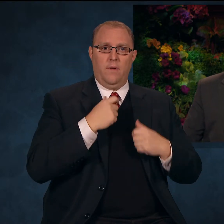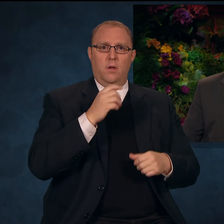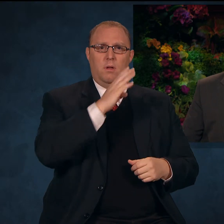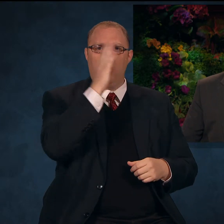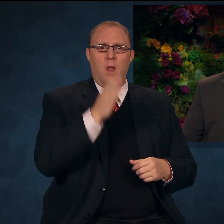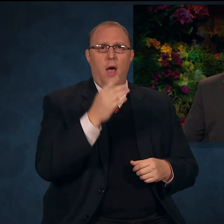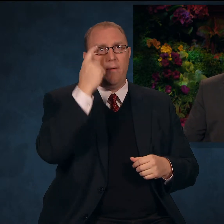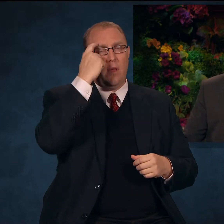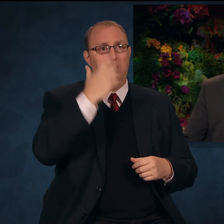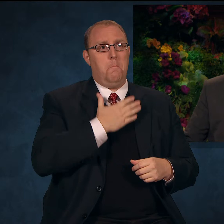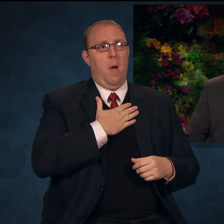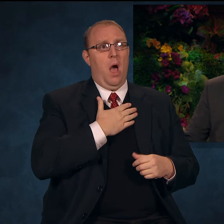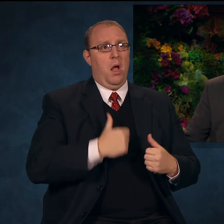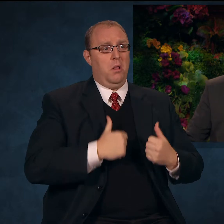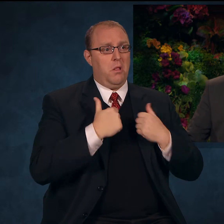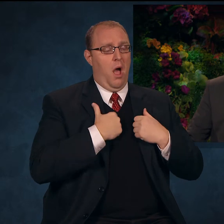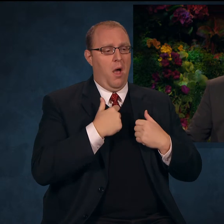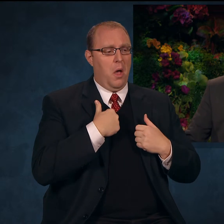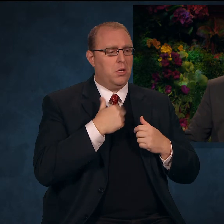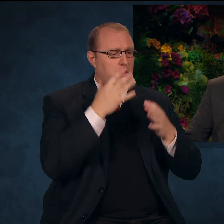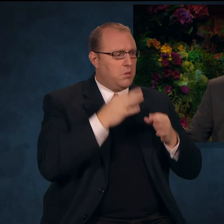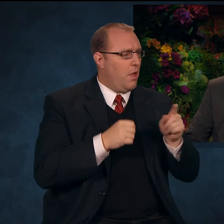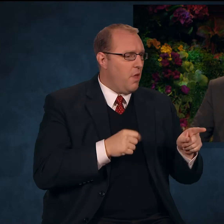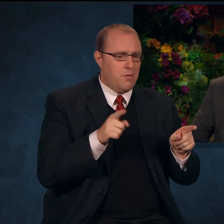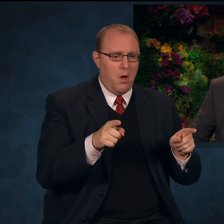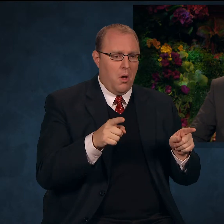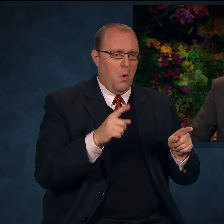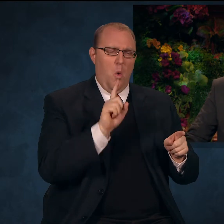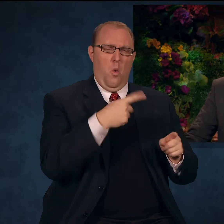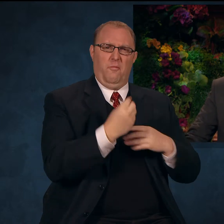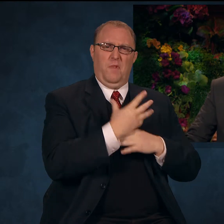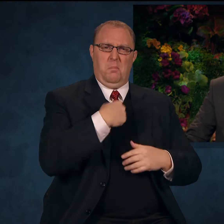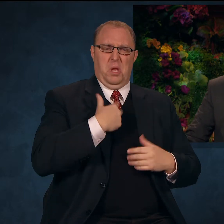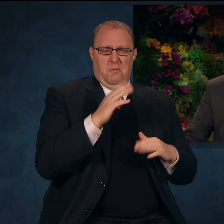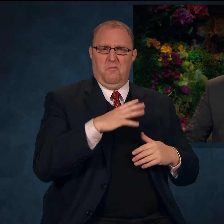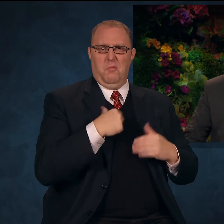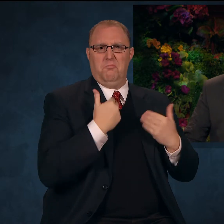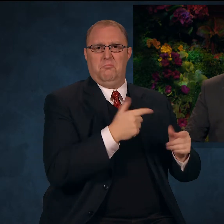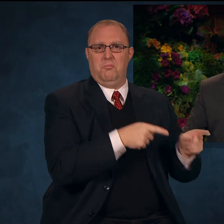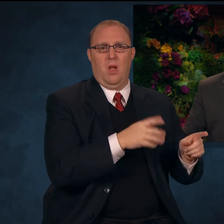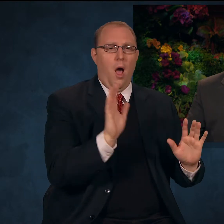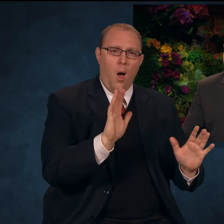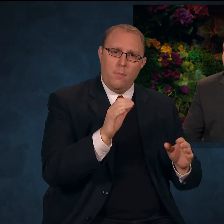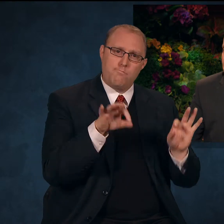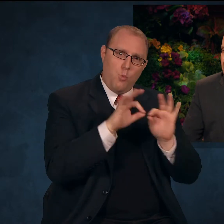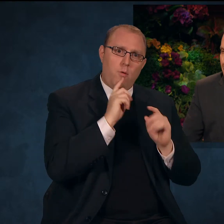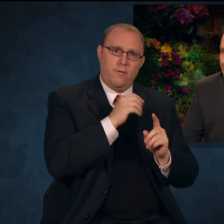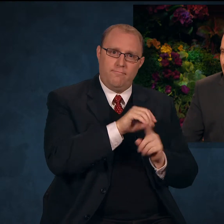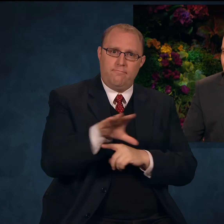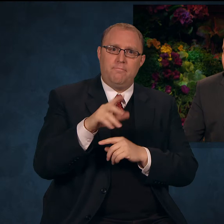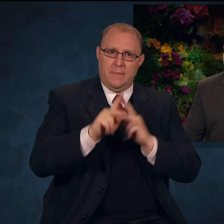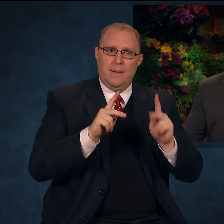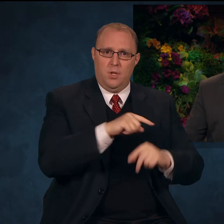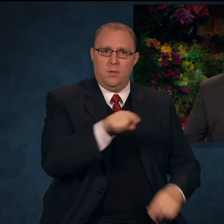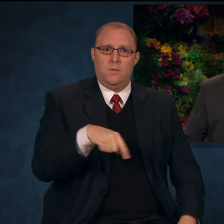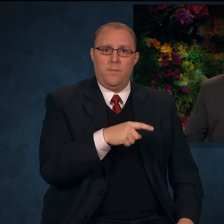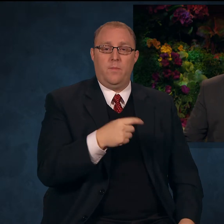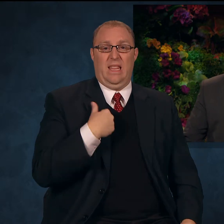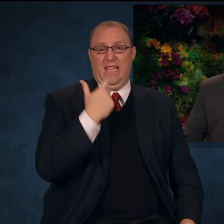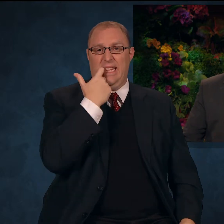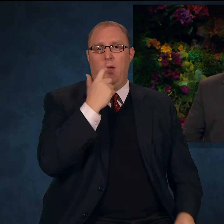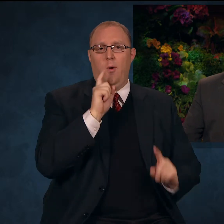that our choices affect only us. Recently a young man visited my home. He had a good spirit about him,